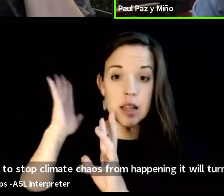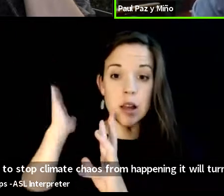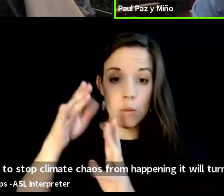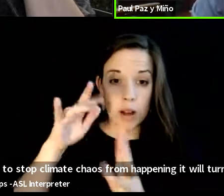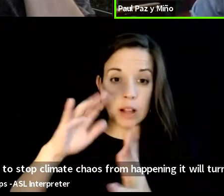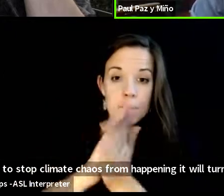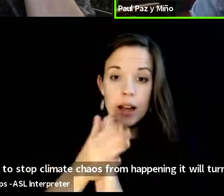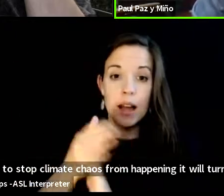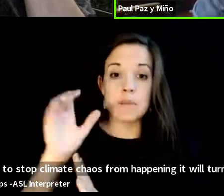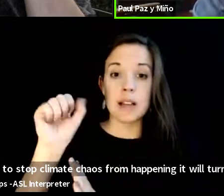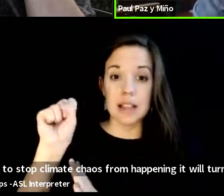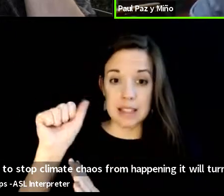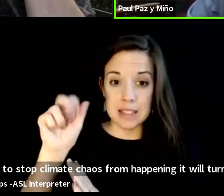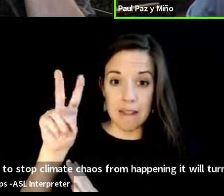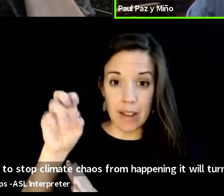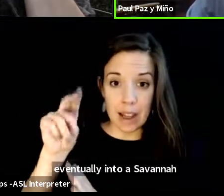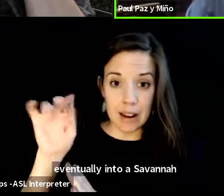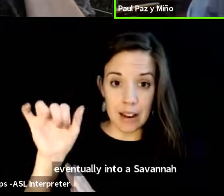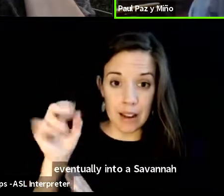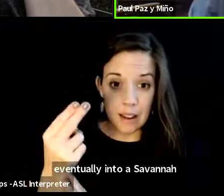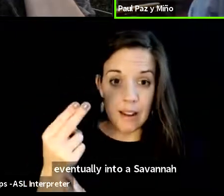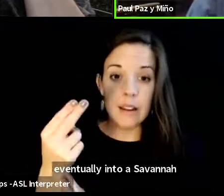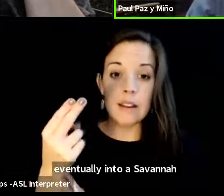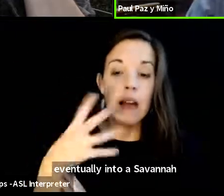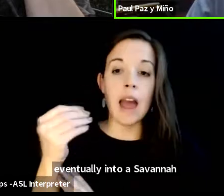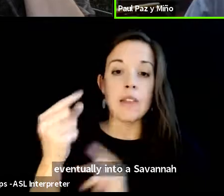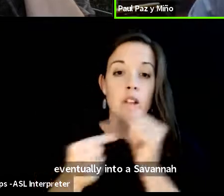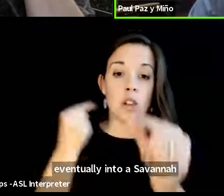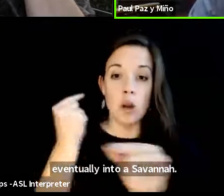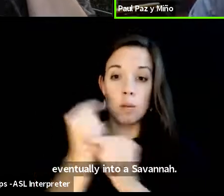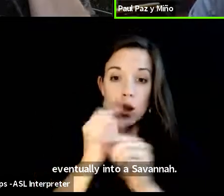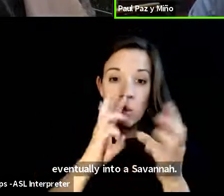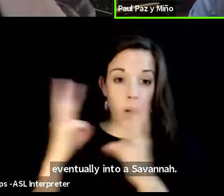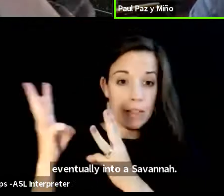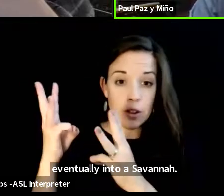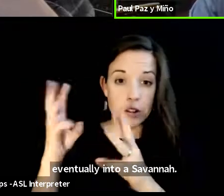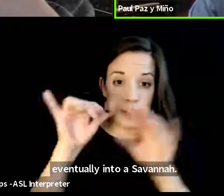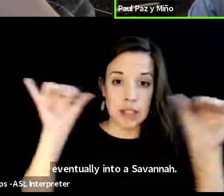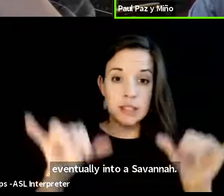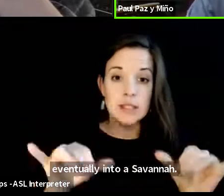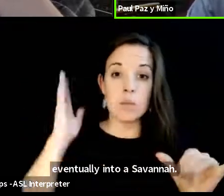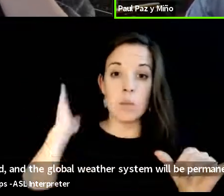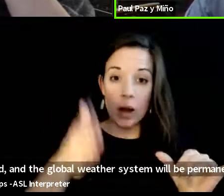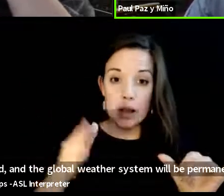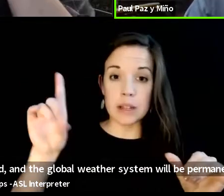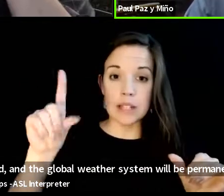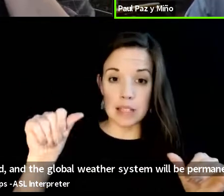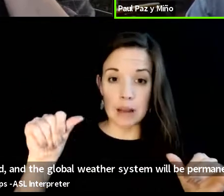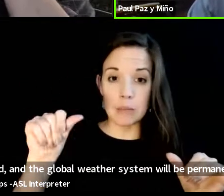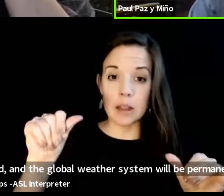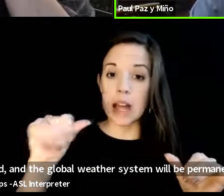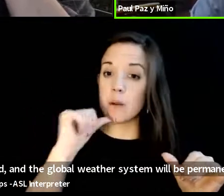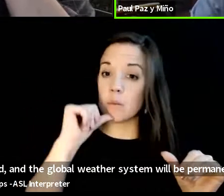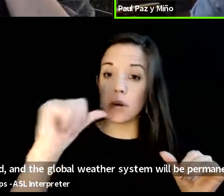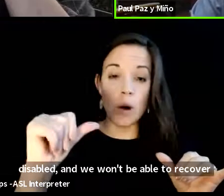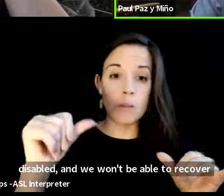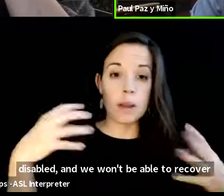turn eventually into a savannah and and the global weather system will be permanently disabled and we won't be able to recover